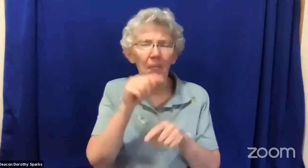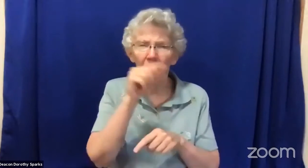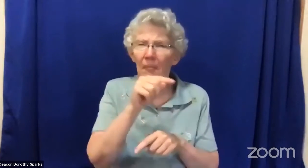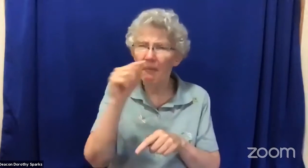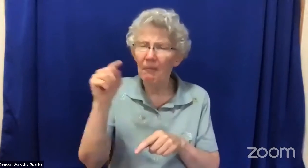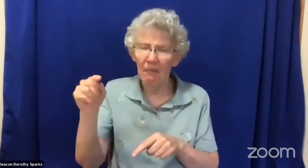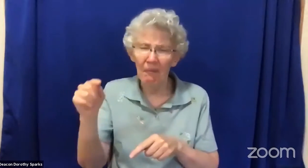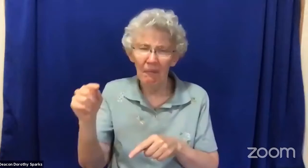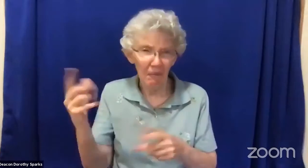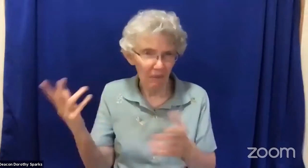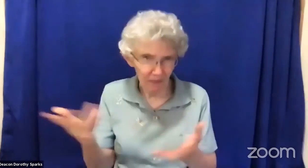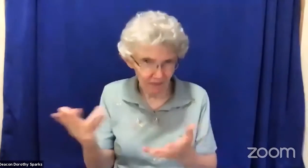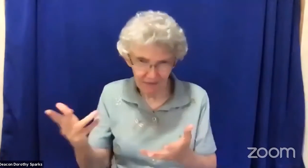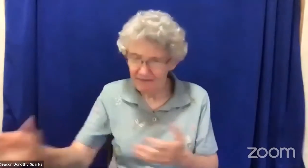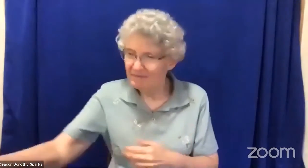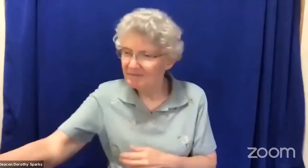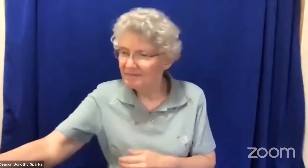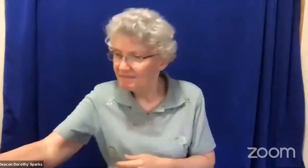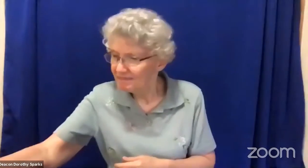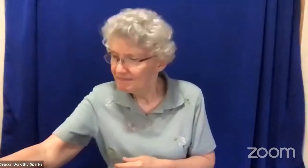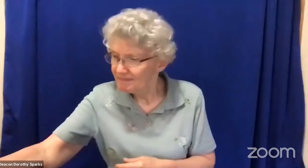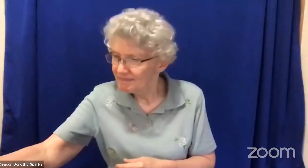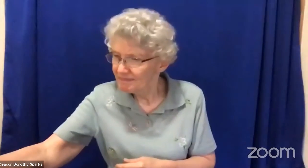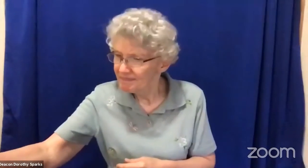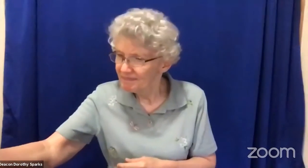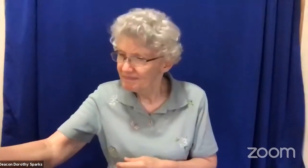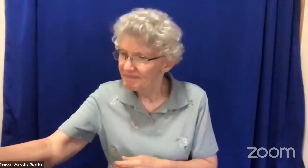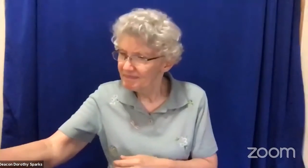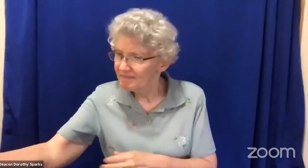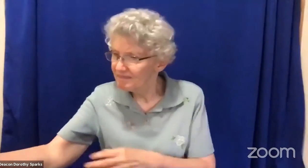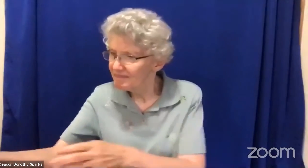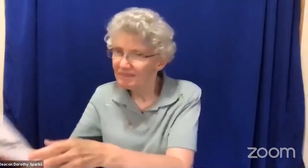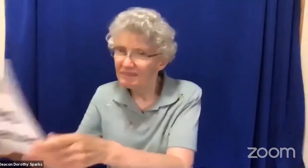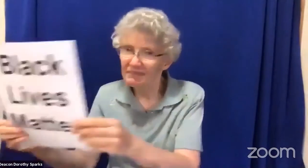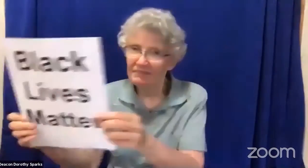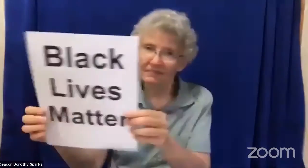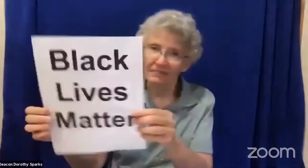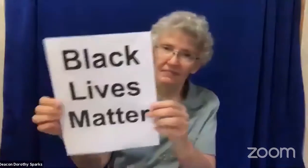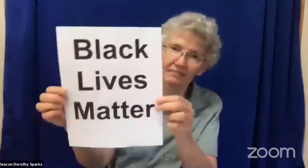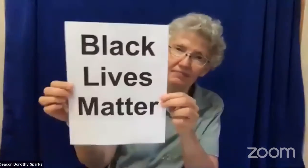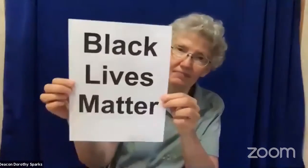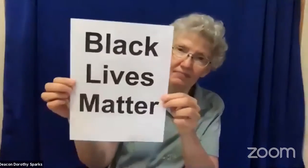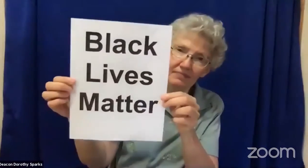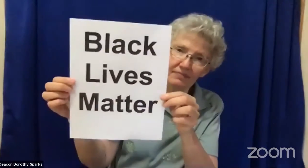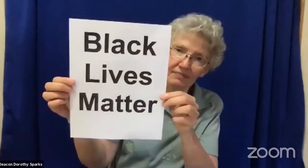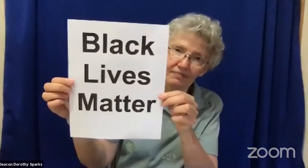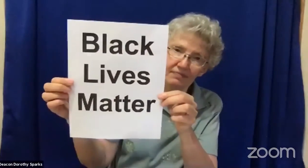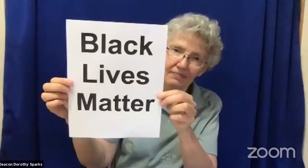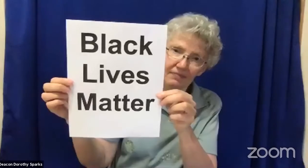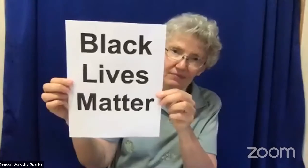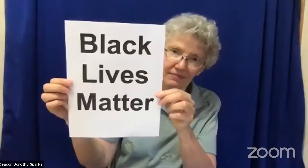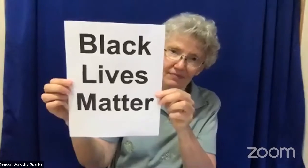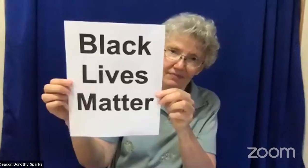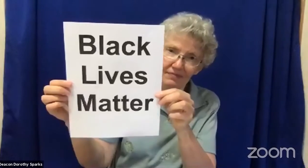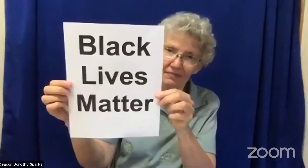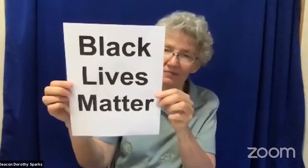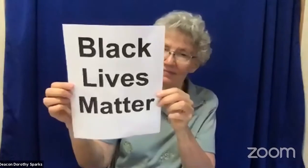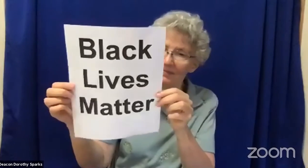We attend to what God us to do. And at that time, I didn't understand what